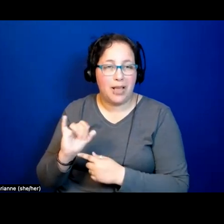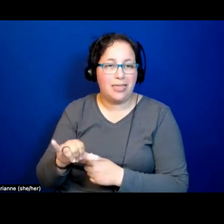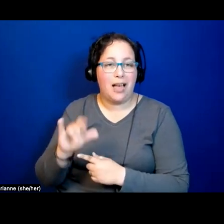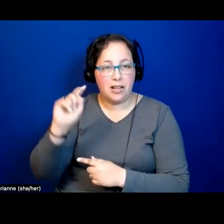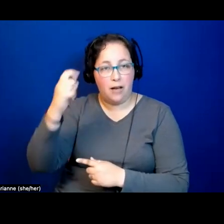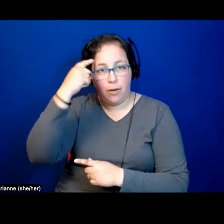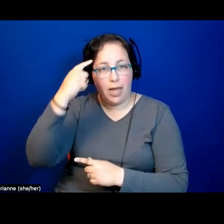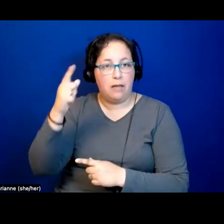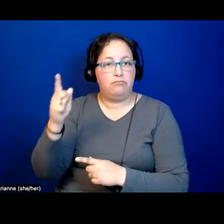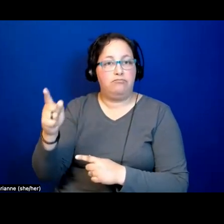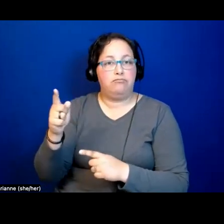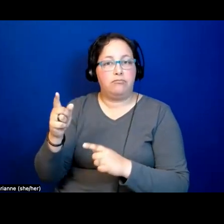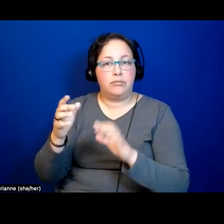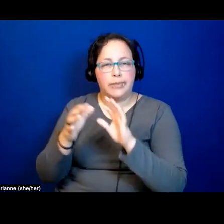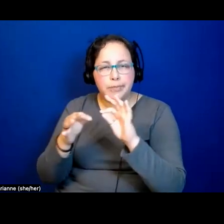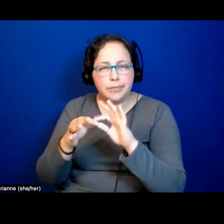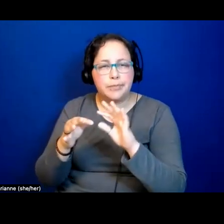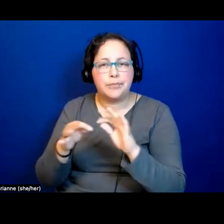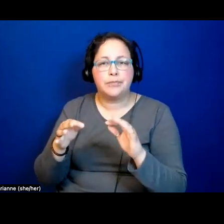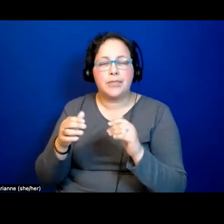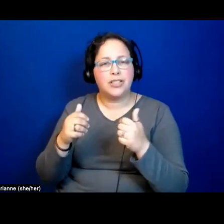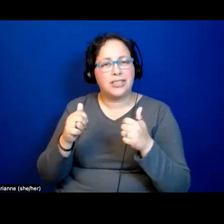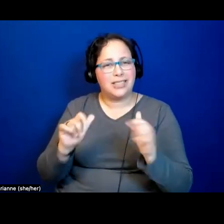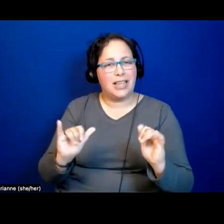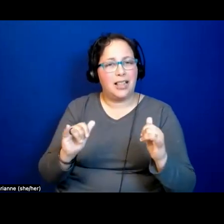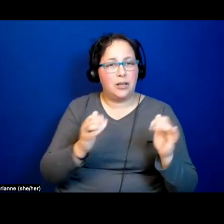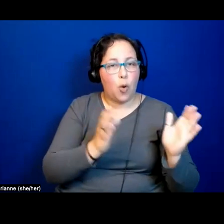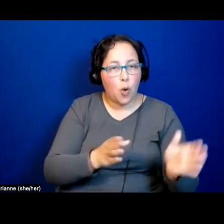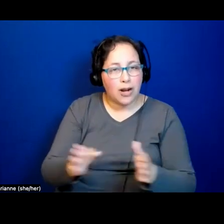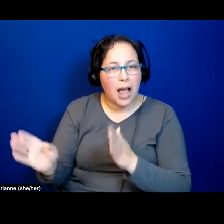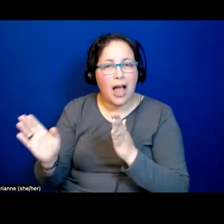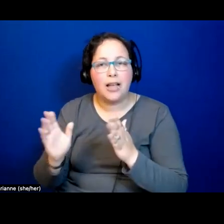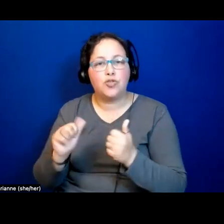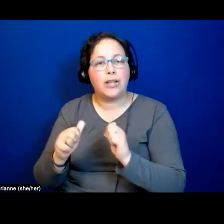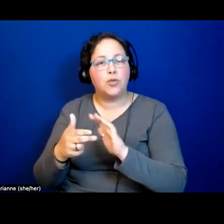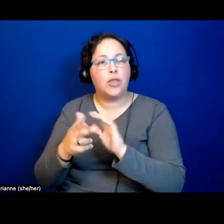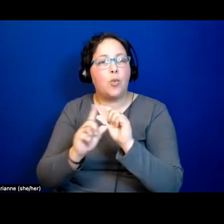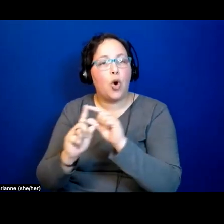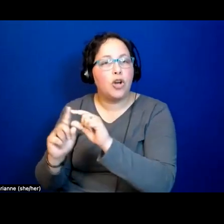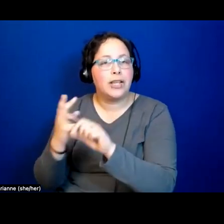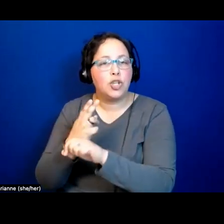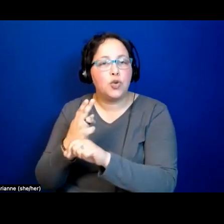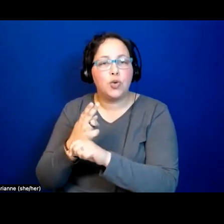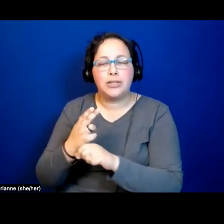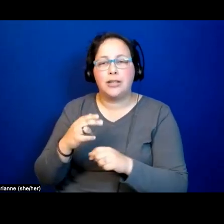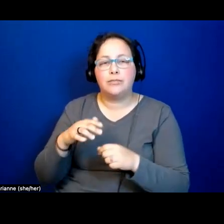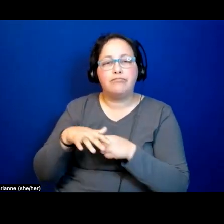the way in which people are organized in terms of notions of household and neighborhoods and